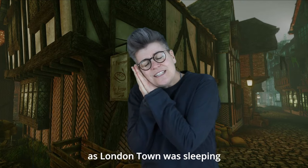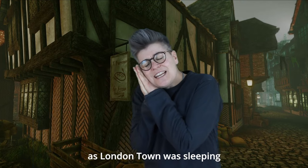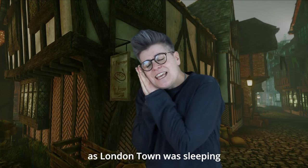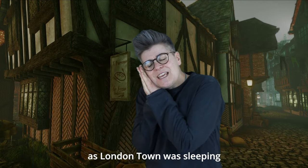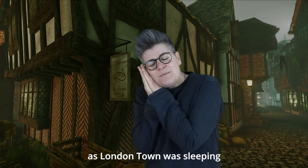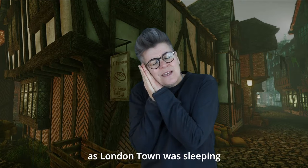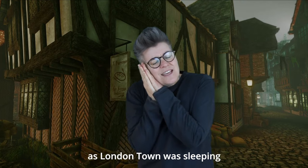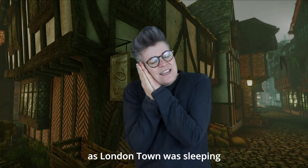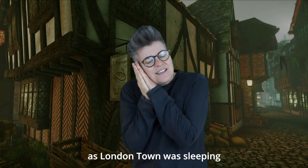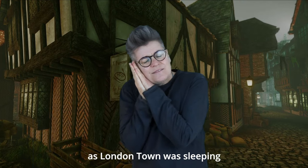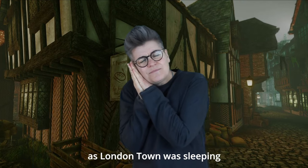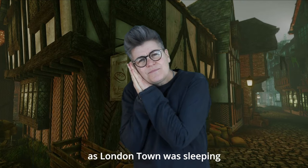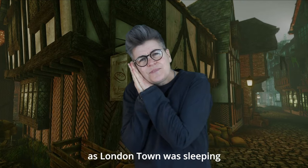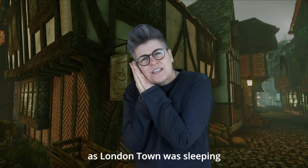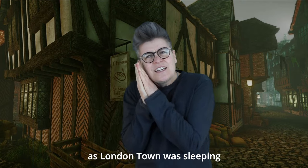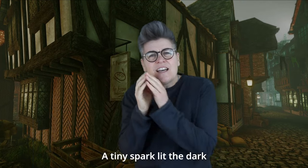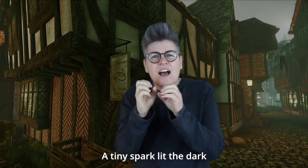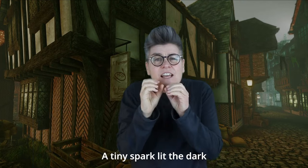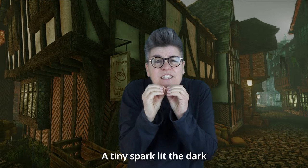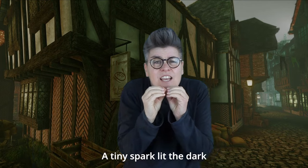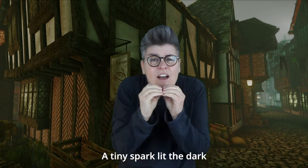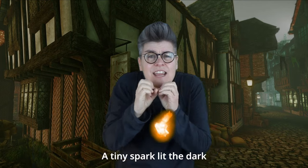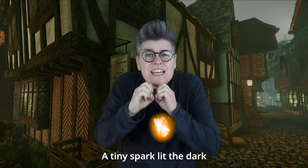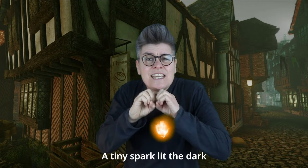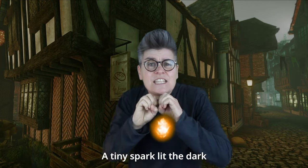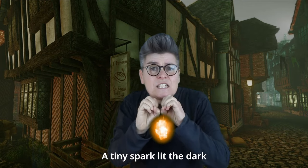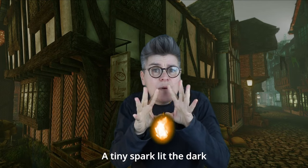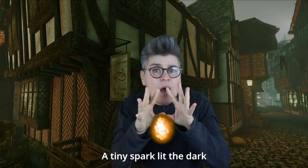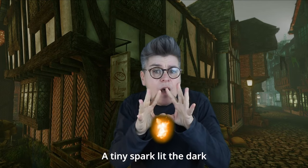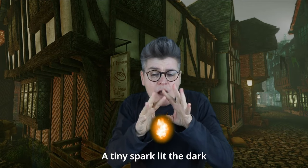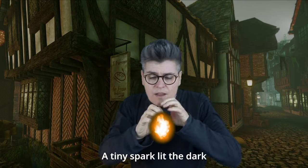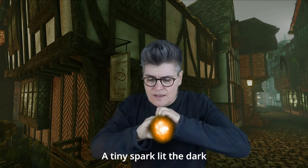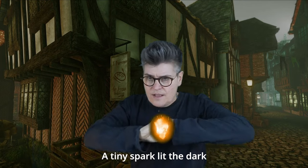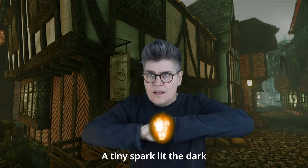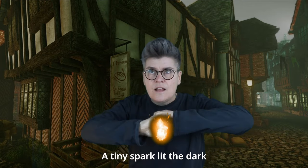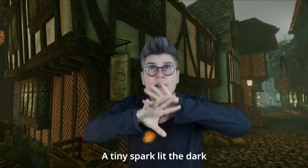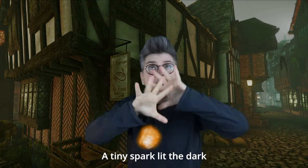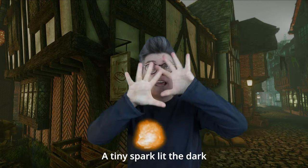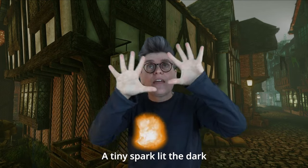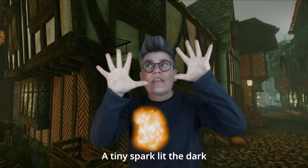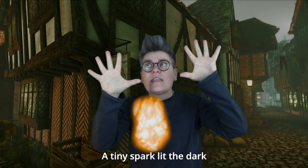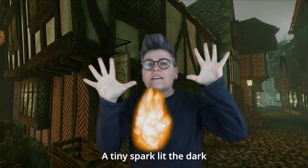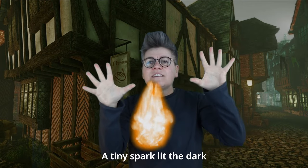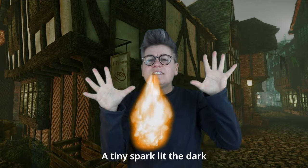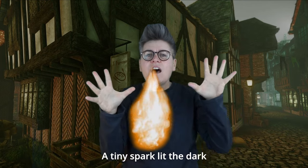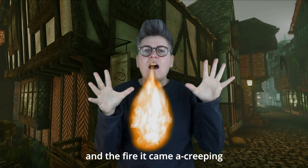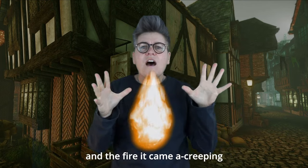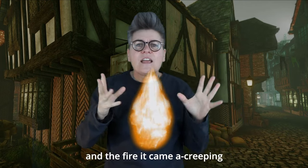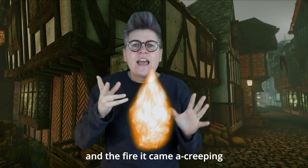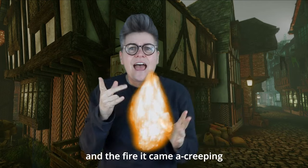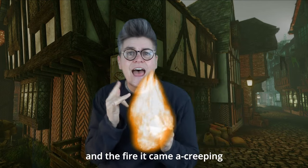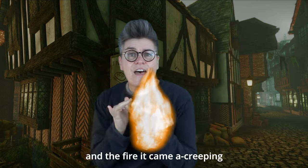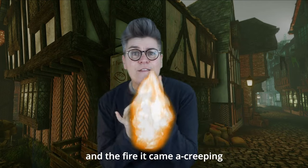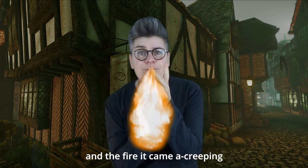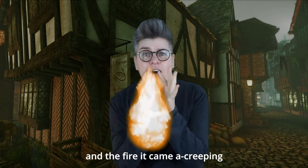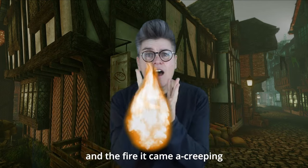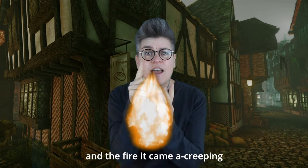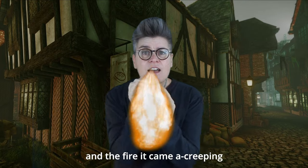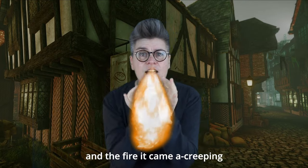sleeping A tiny spark lit the dark And the fire,